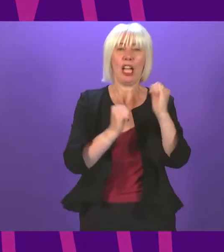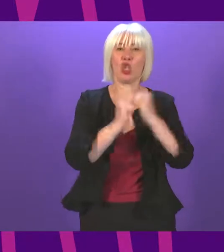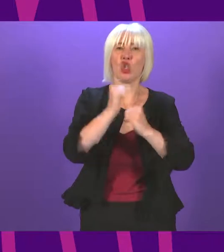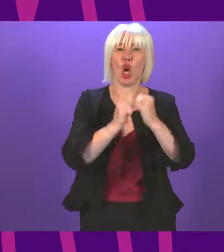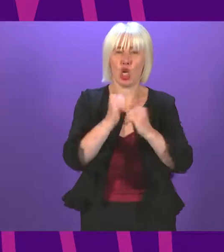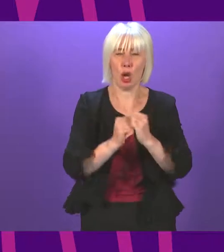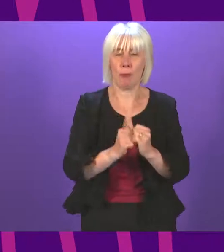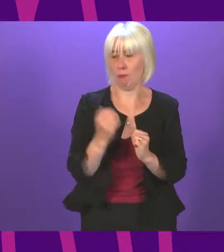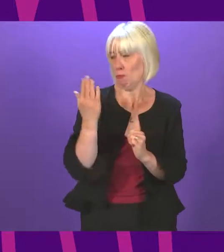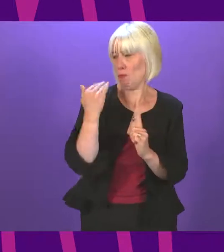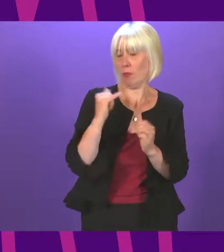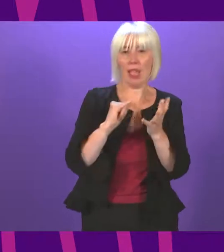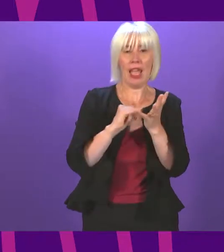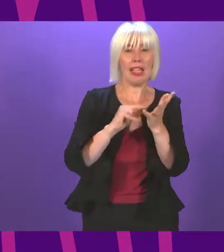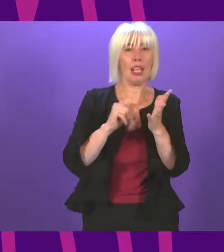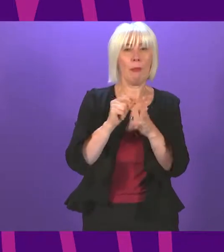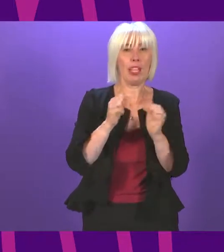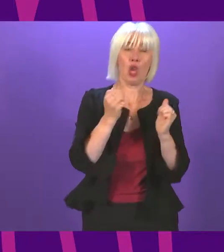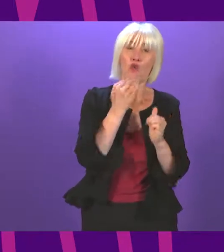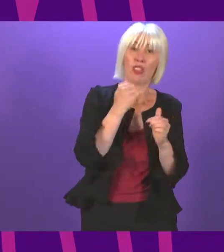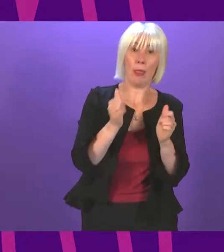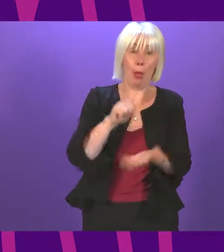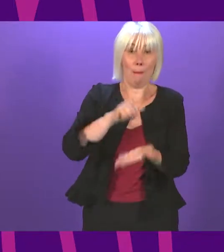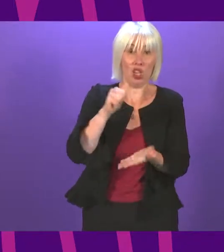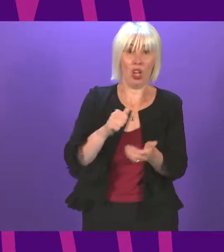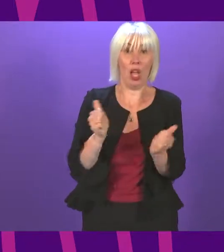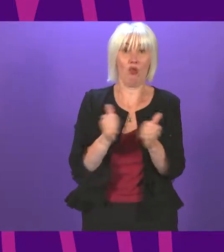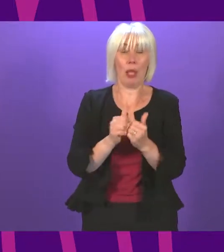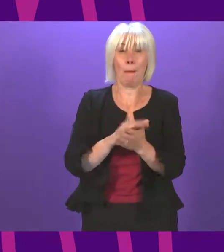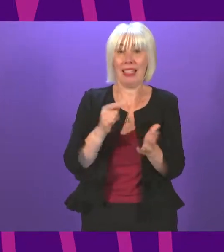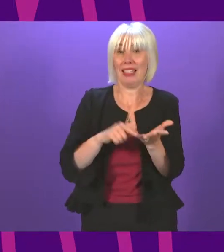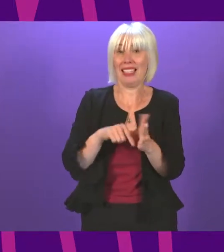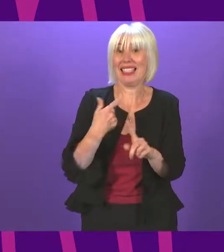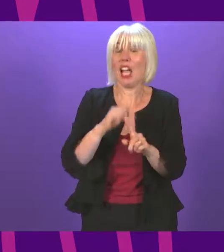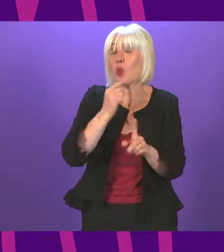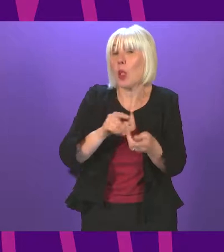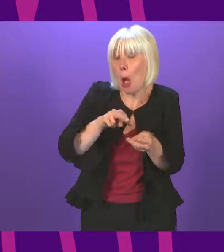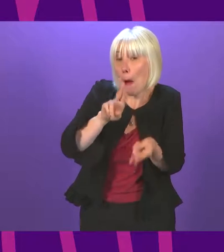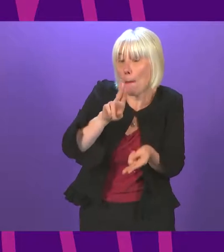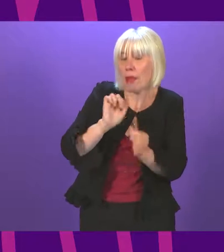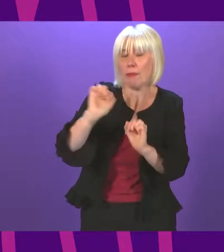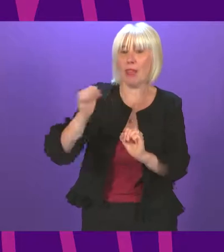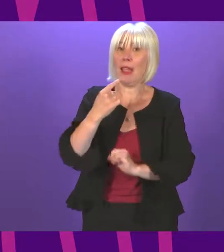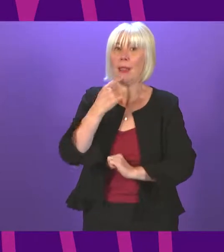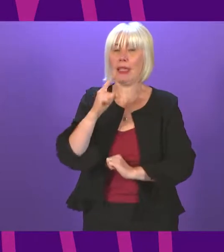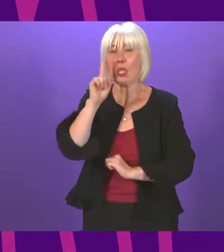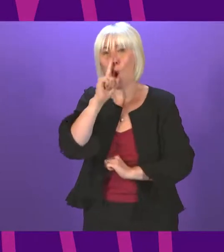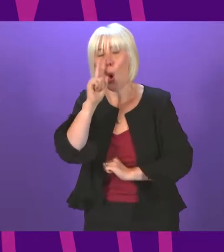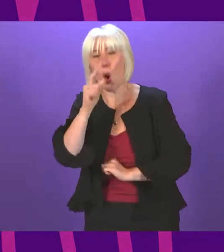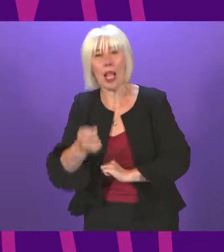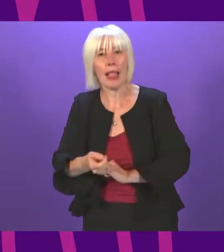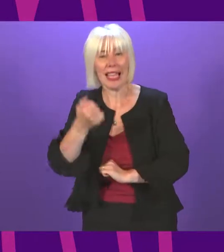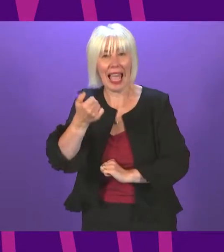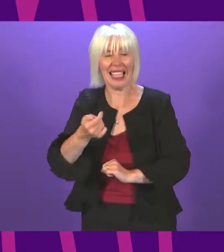their recent SNP Green Budget deals, we know that means tax rises. She warned the oil and gas industry, which supports 100